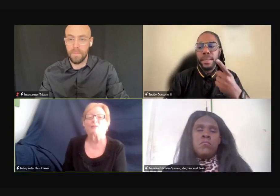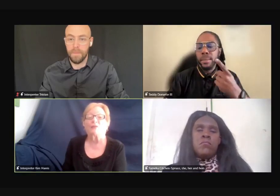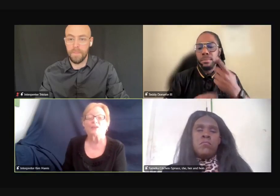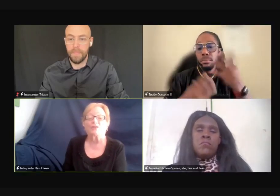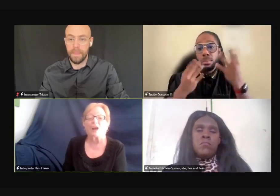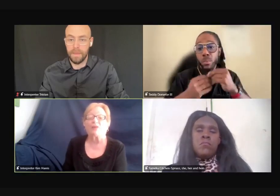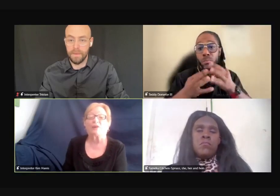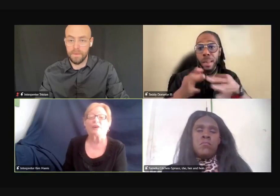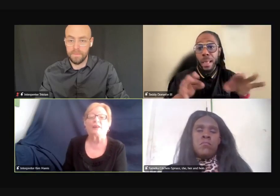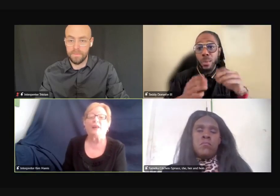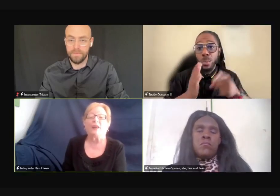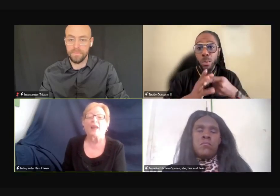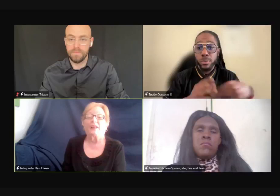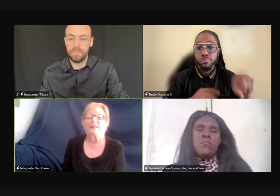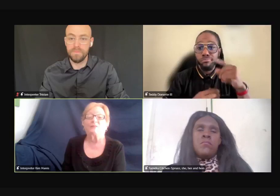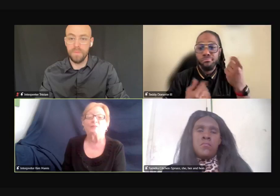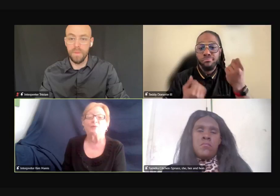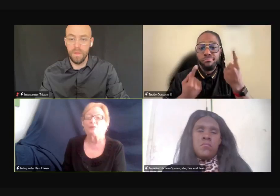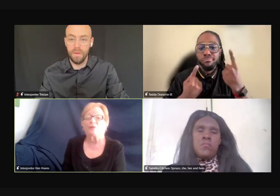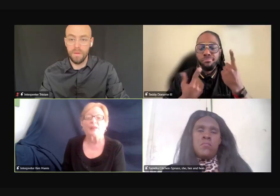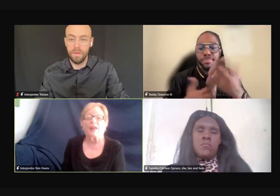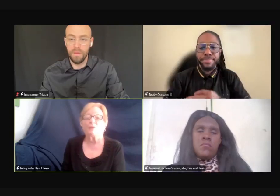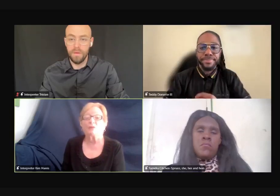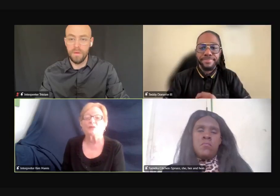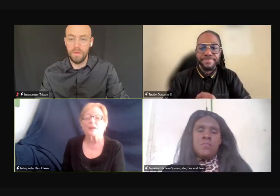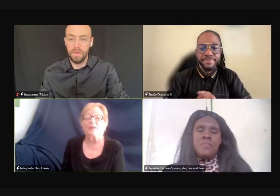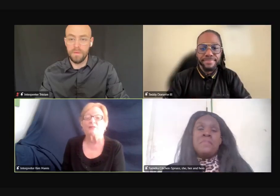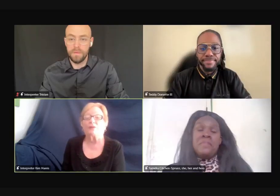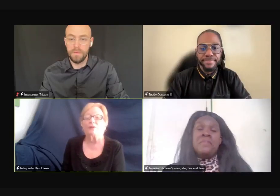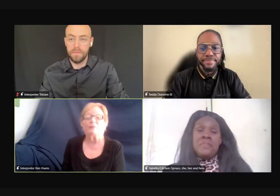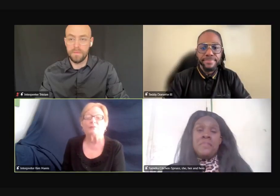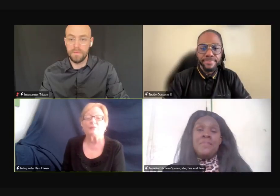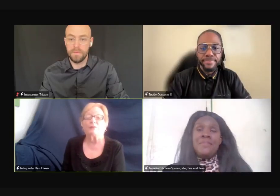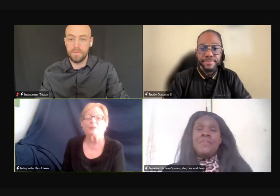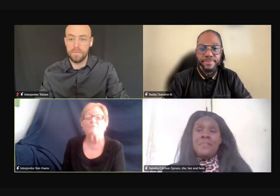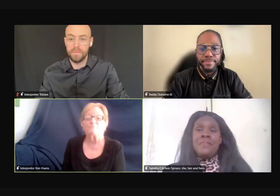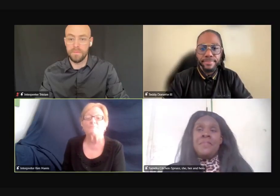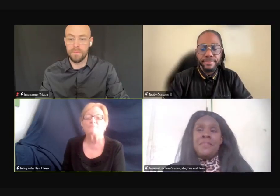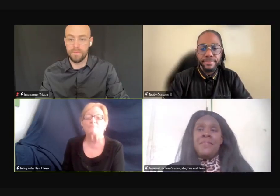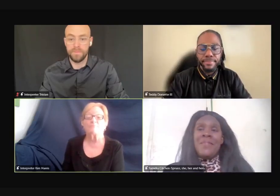with each other and, and it's a beautiful language, ASL, so.